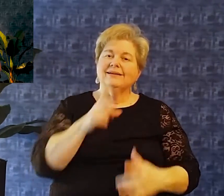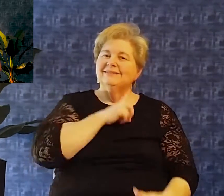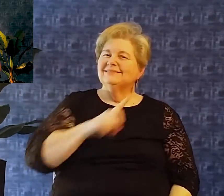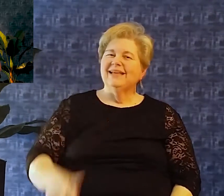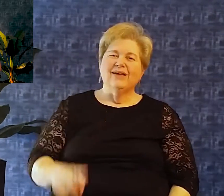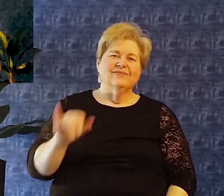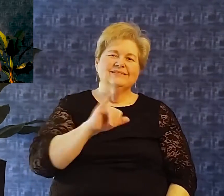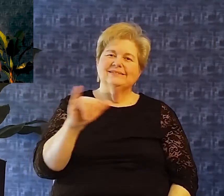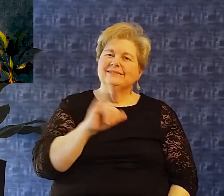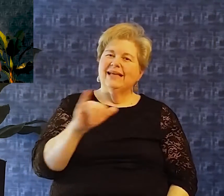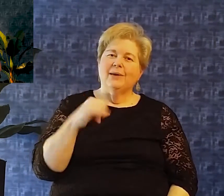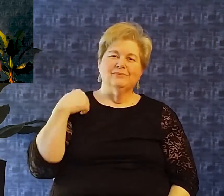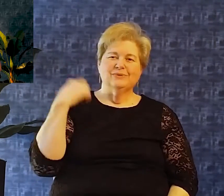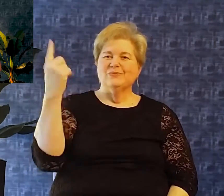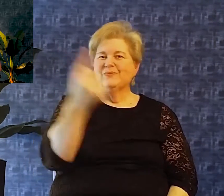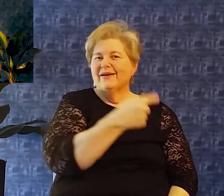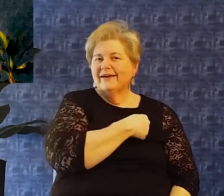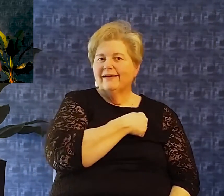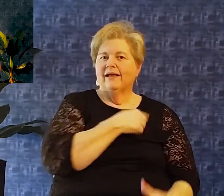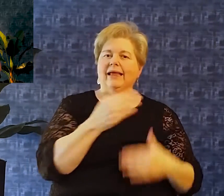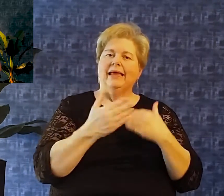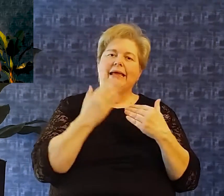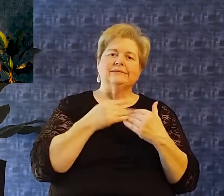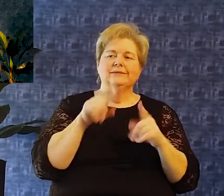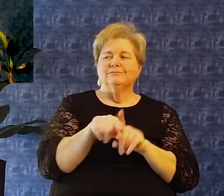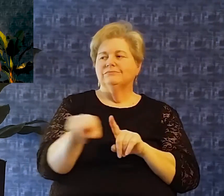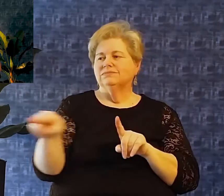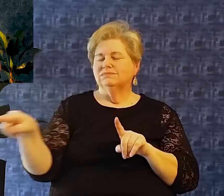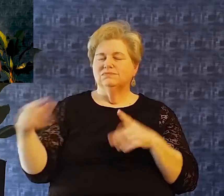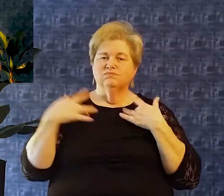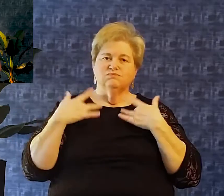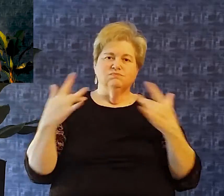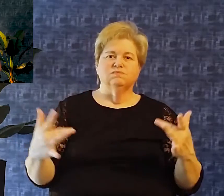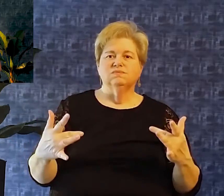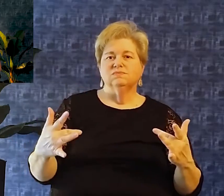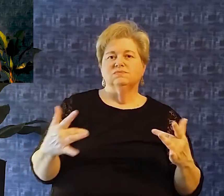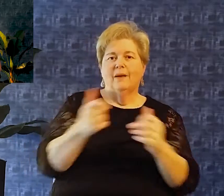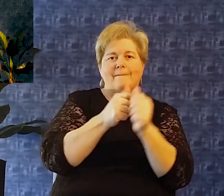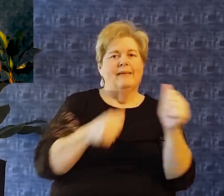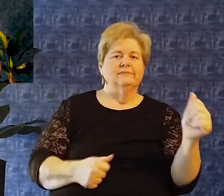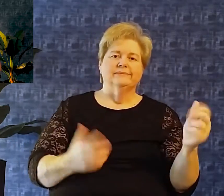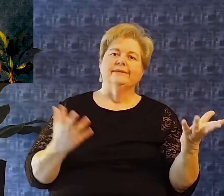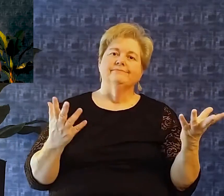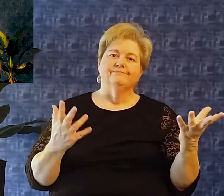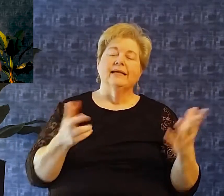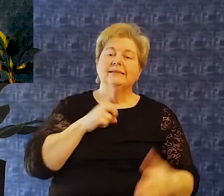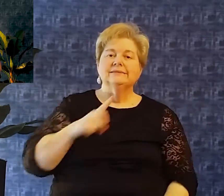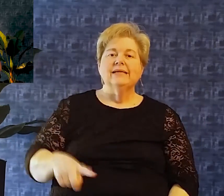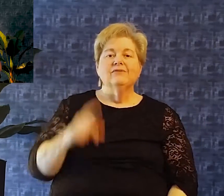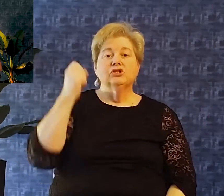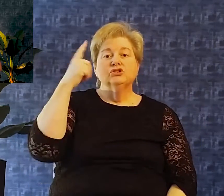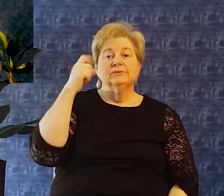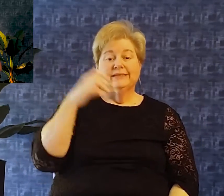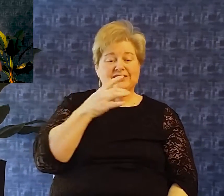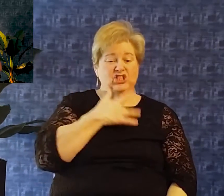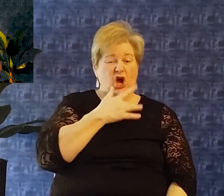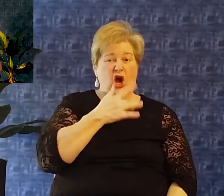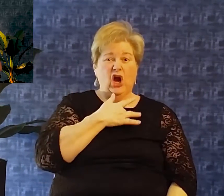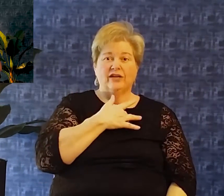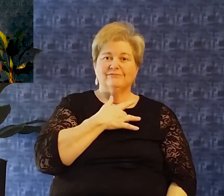was still Like the rest of us prone to wander prone to walk away from the lord david understood That